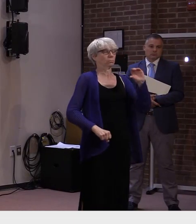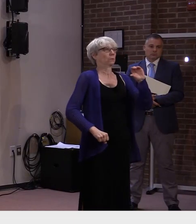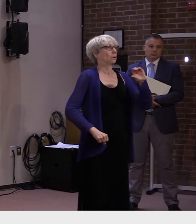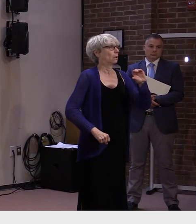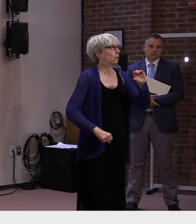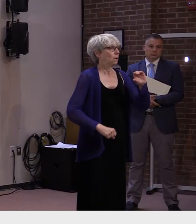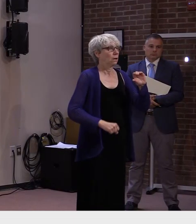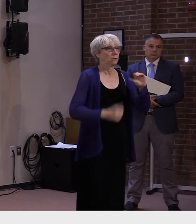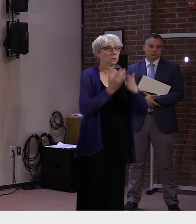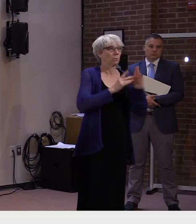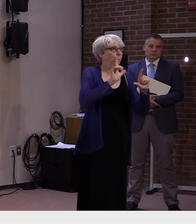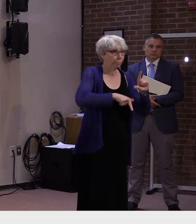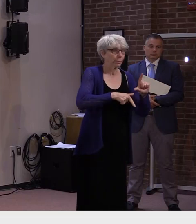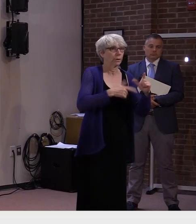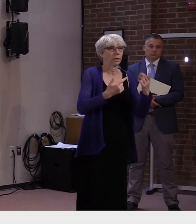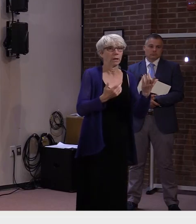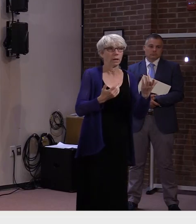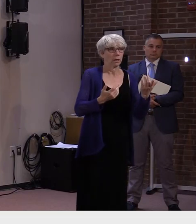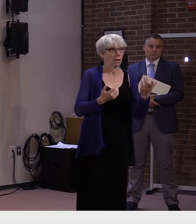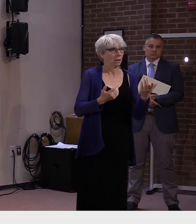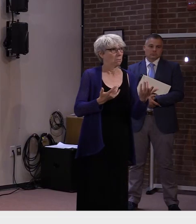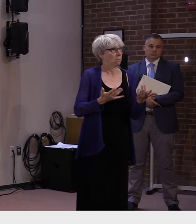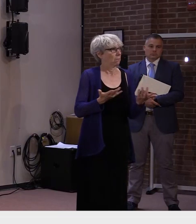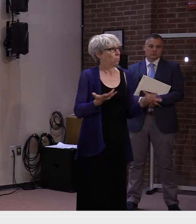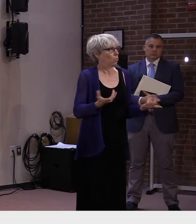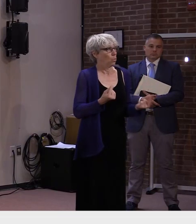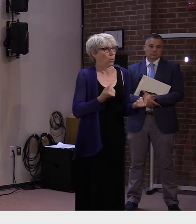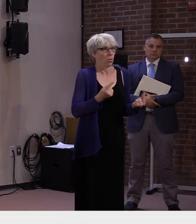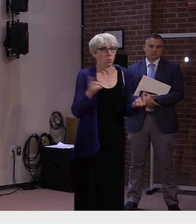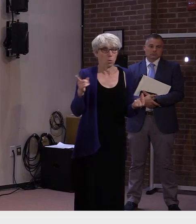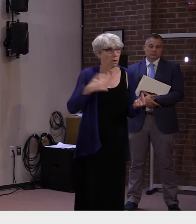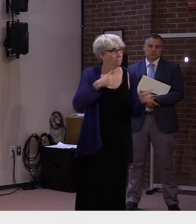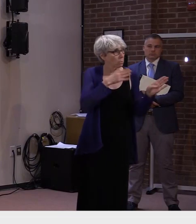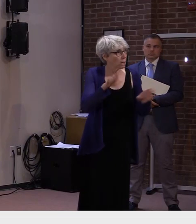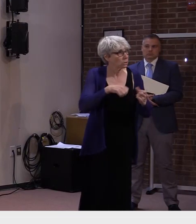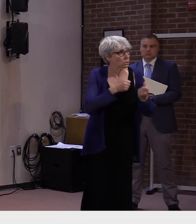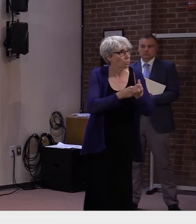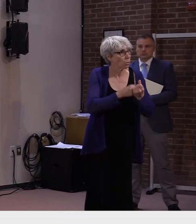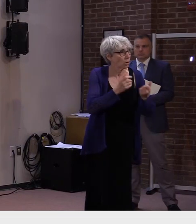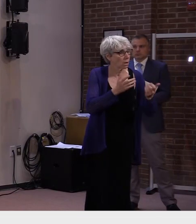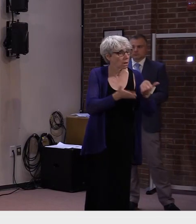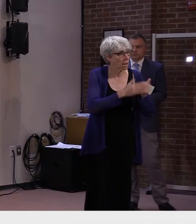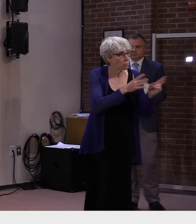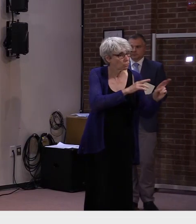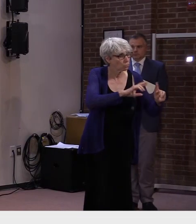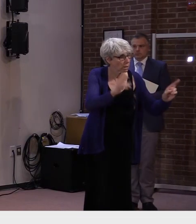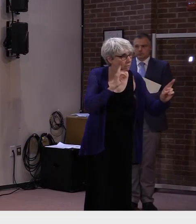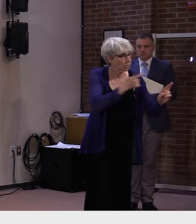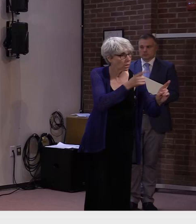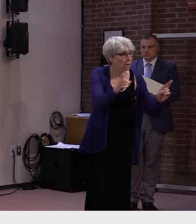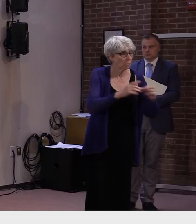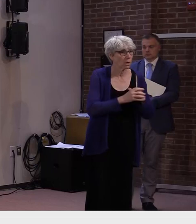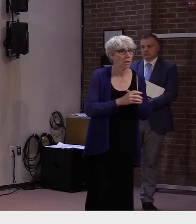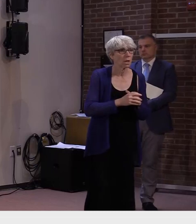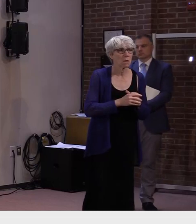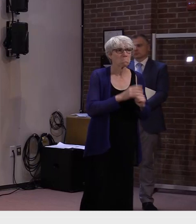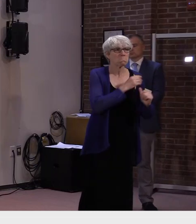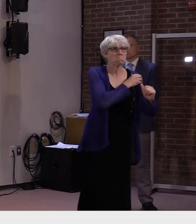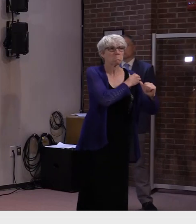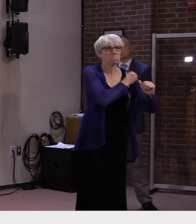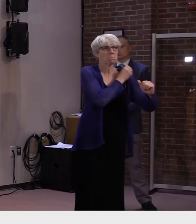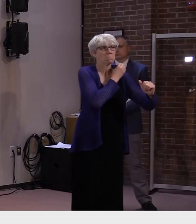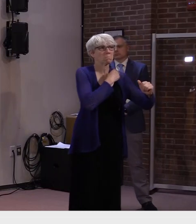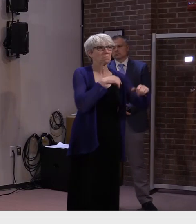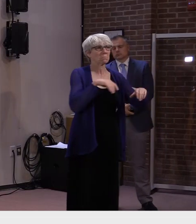I'm just wondering if that's something that's on your radar, anything you're doing to prepare for that. We aren't doing anything special. We've